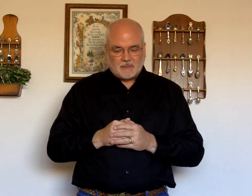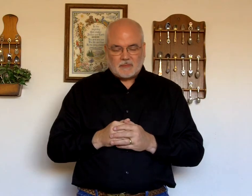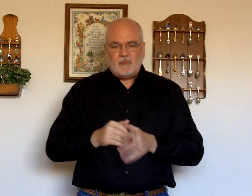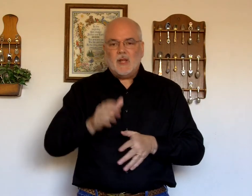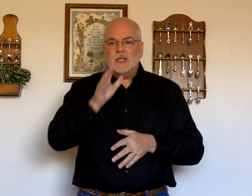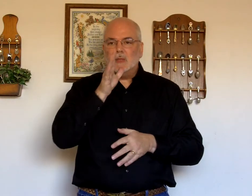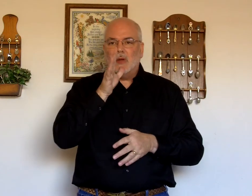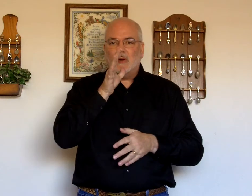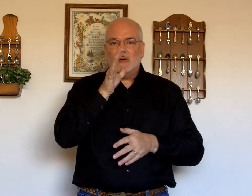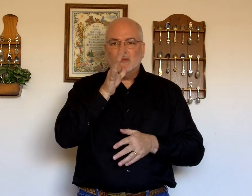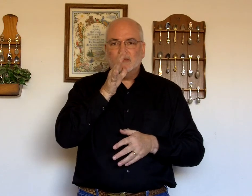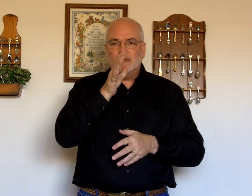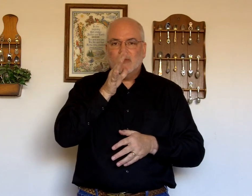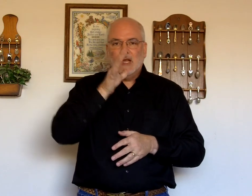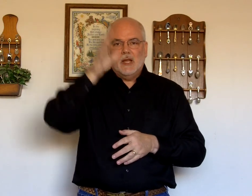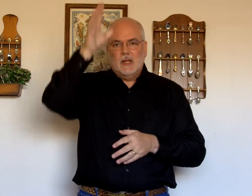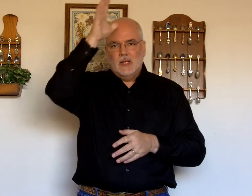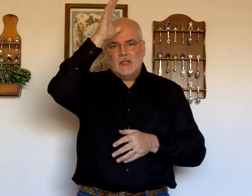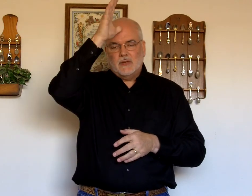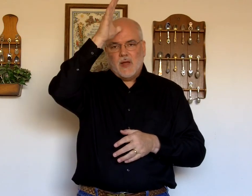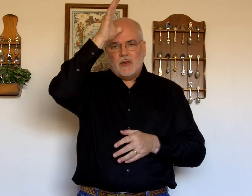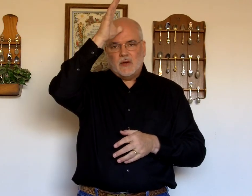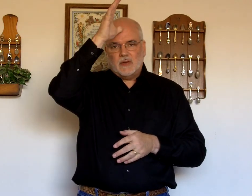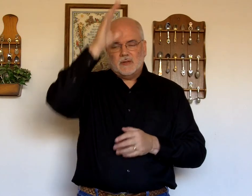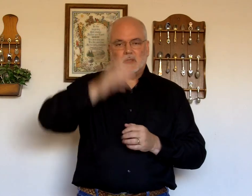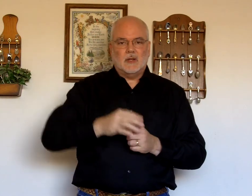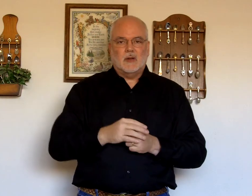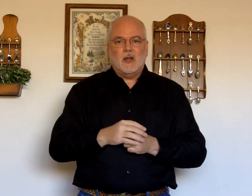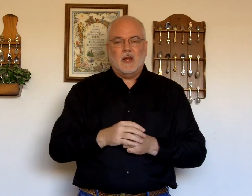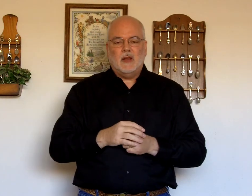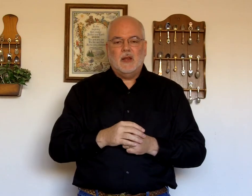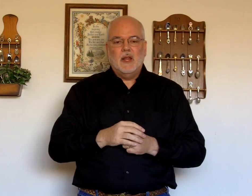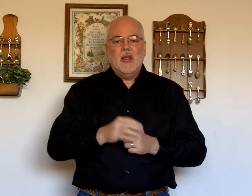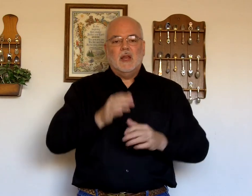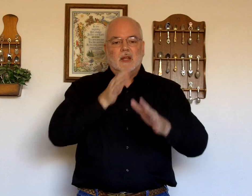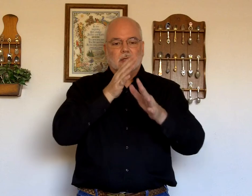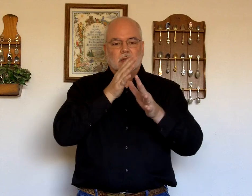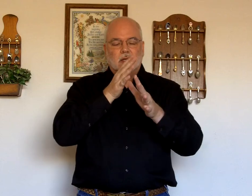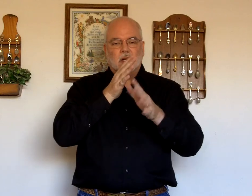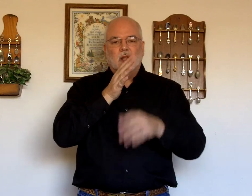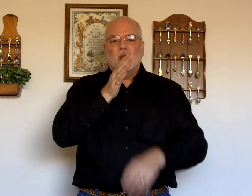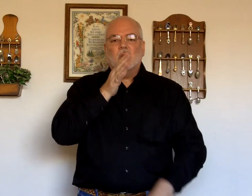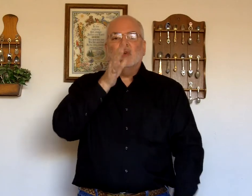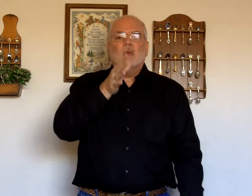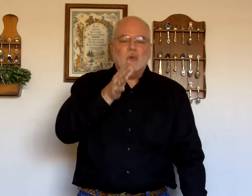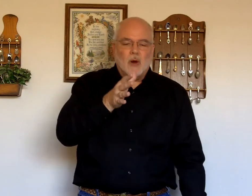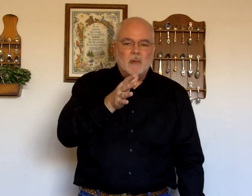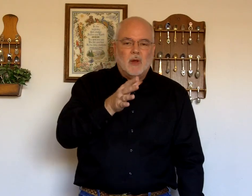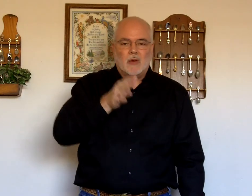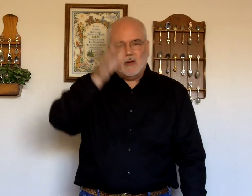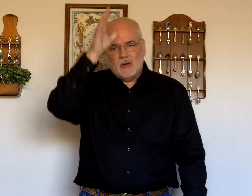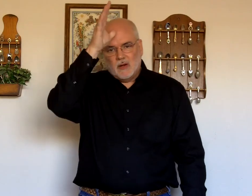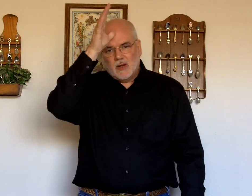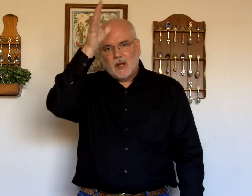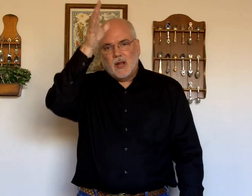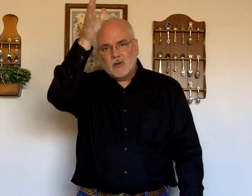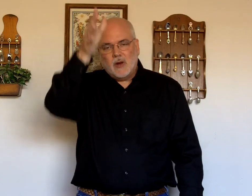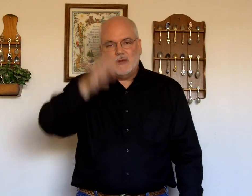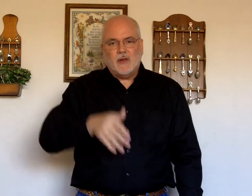This is mother. This is father. Okay. This is. Grandmother. And grandfather.